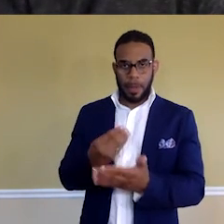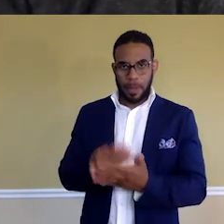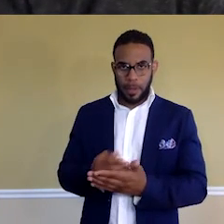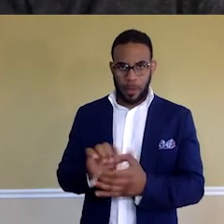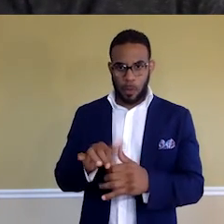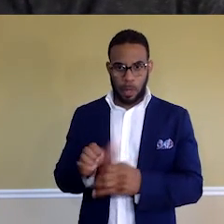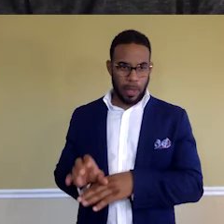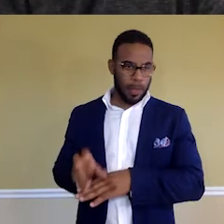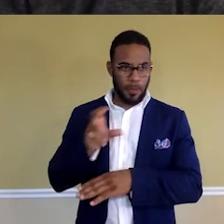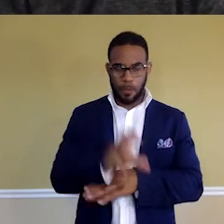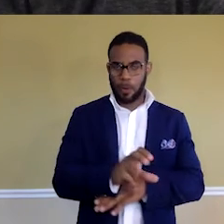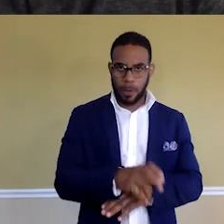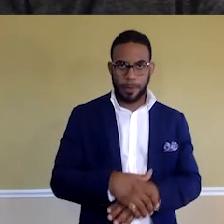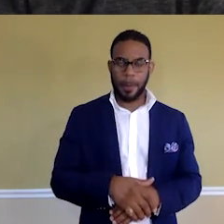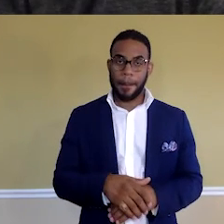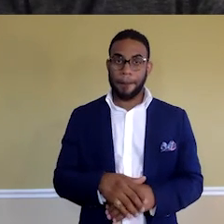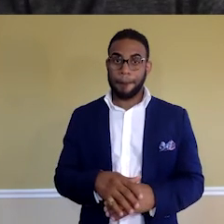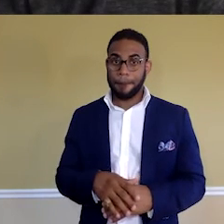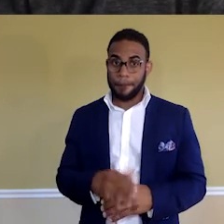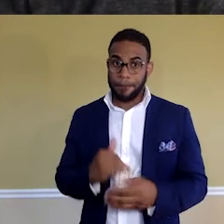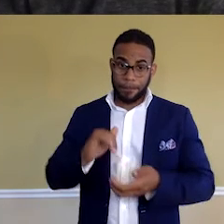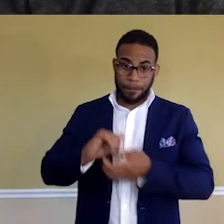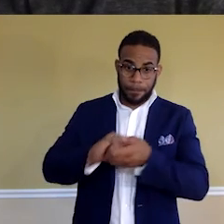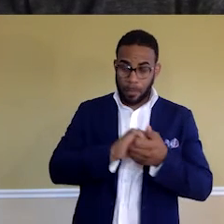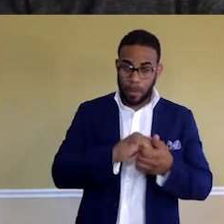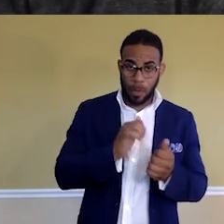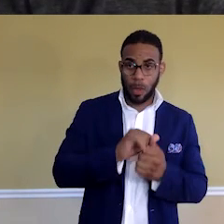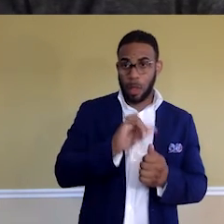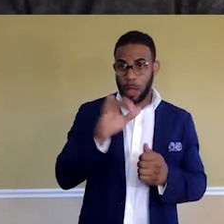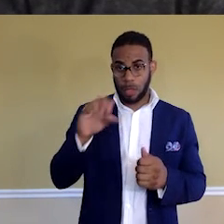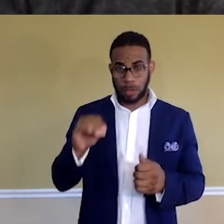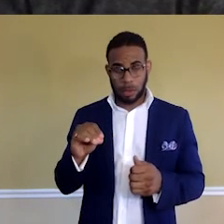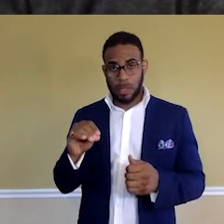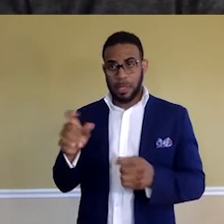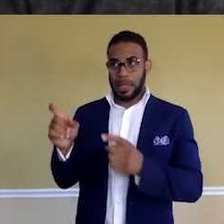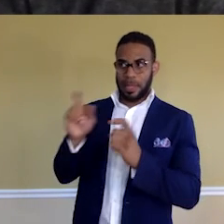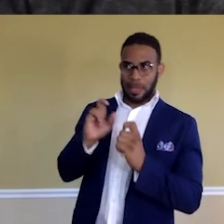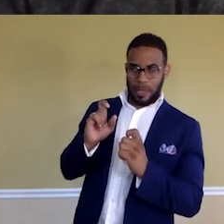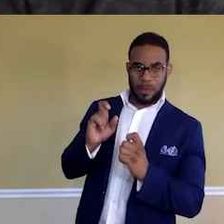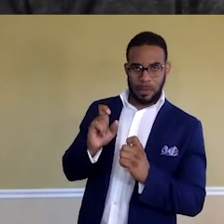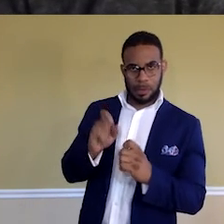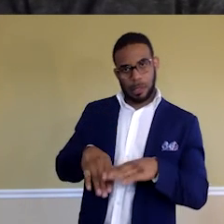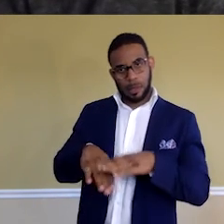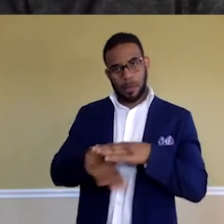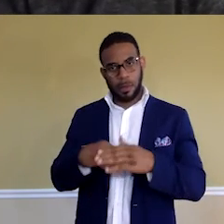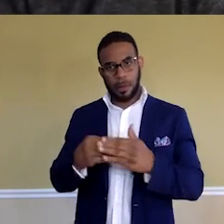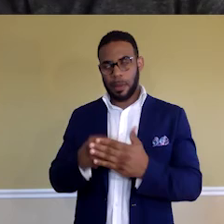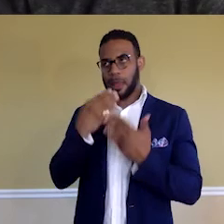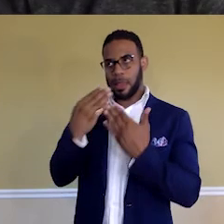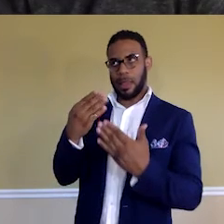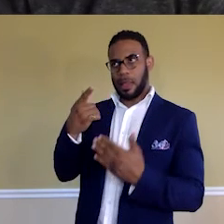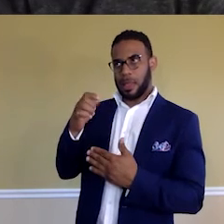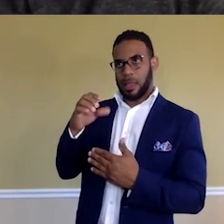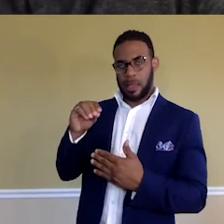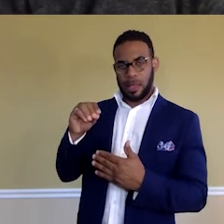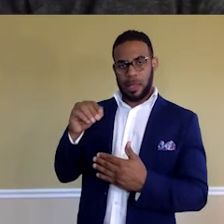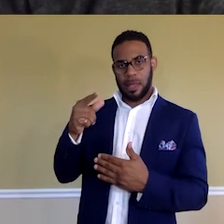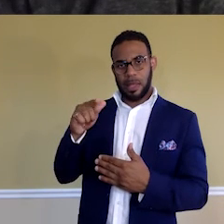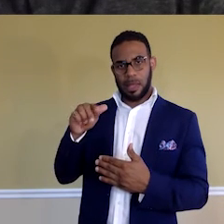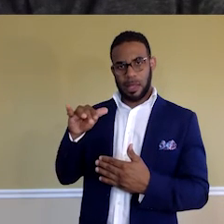the laptops and courses. We partnered with Pluriasite also. Pluriasite gave us the courses. Yeah, thanks to Julia Laman. She was the one who made that